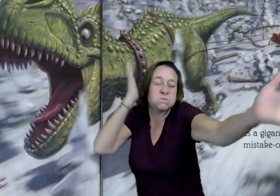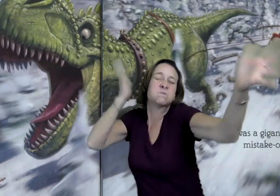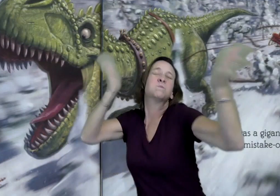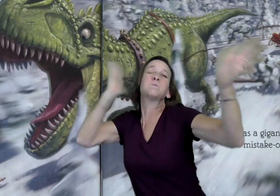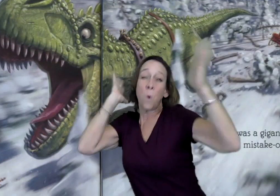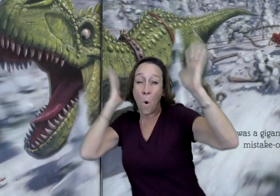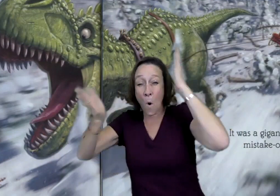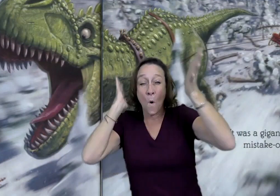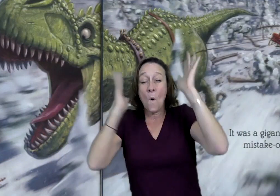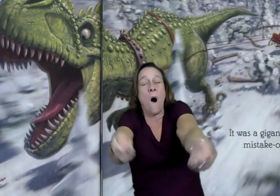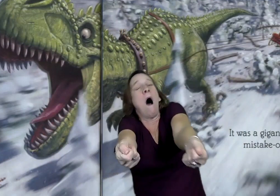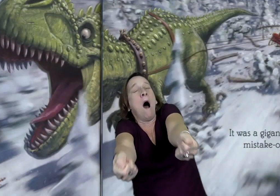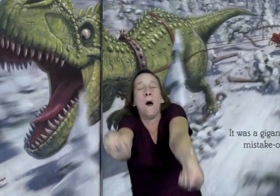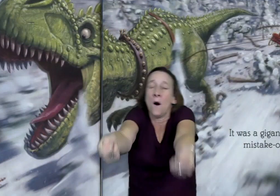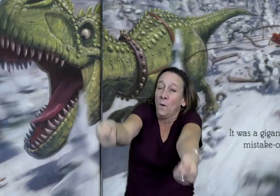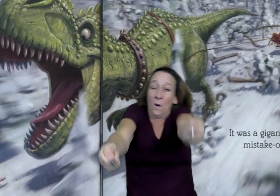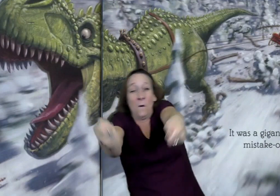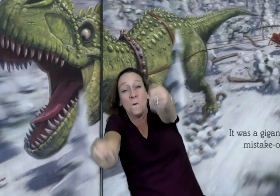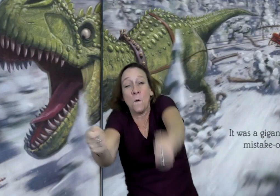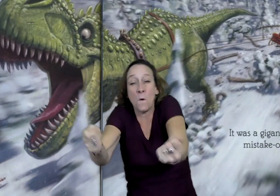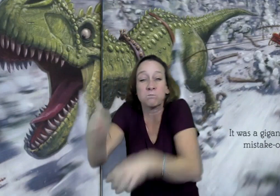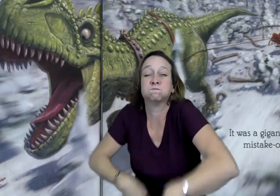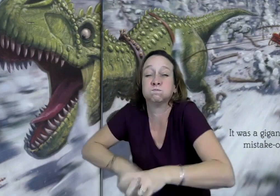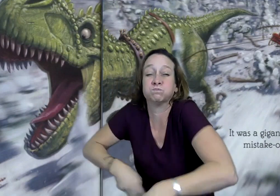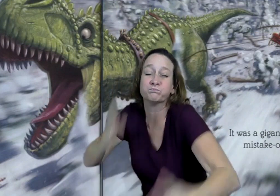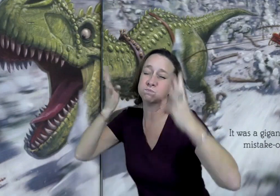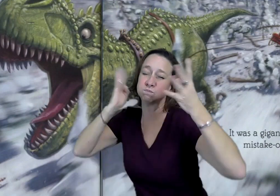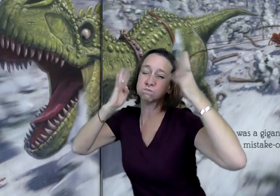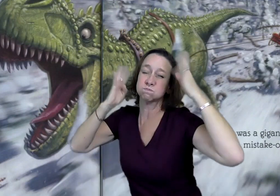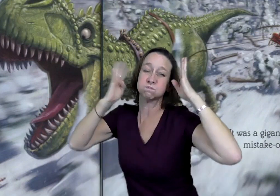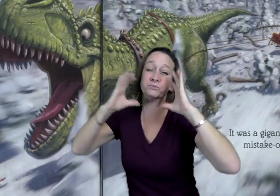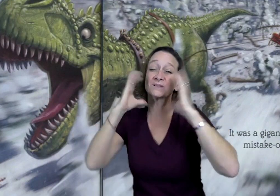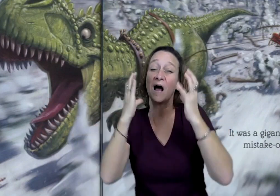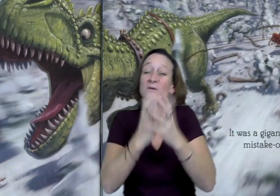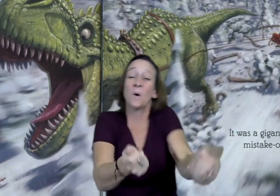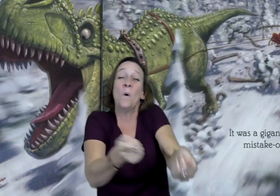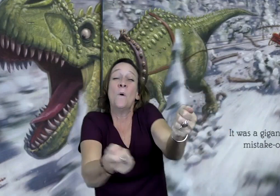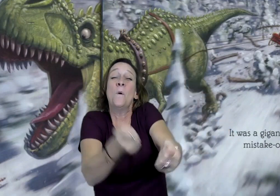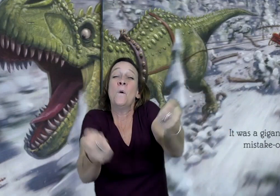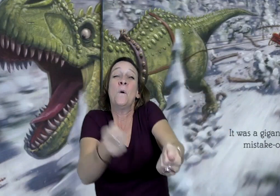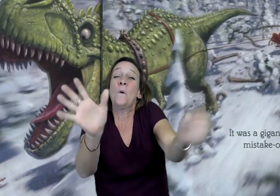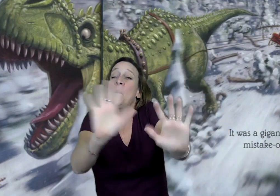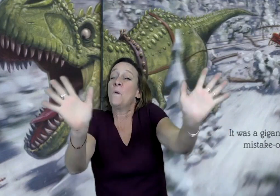Whoa, the wind is blowing so fast. Santa's trying to hold on with all his might.